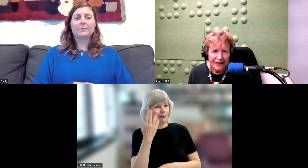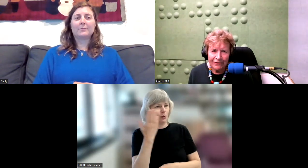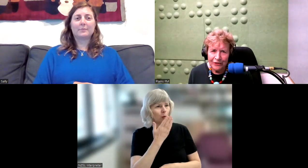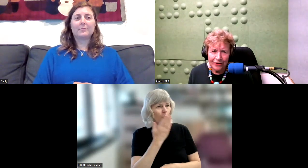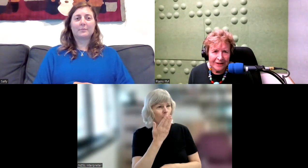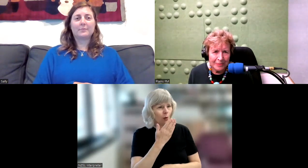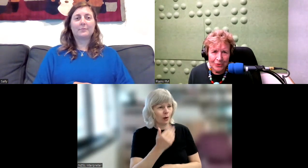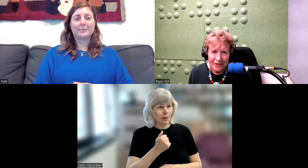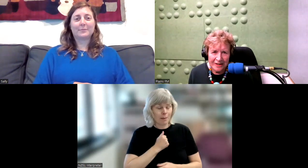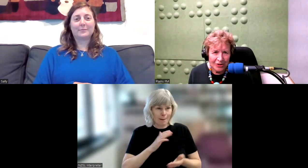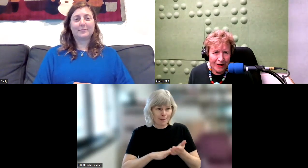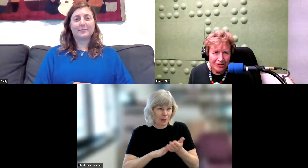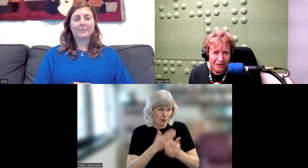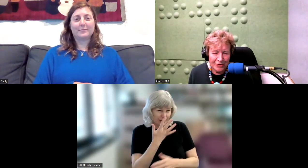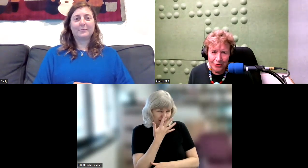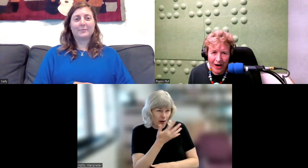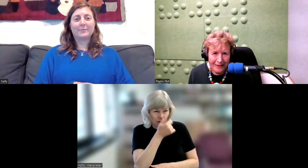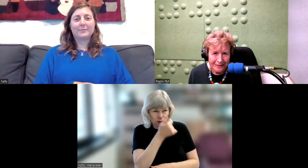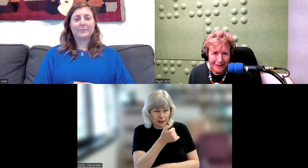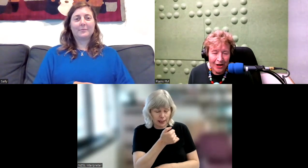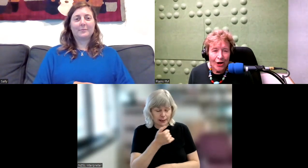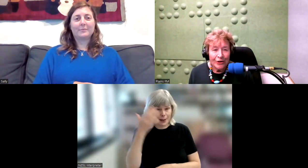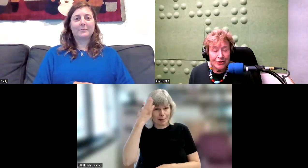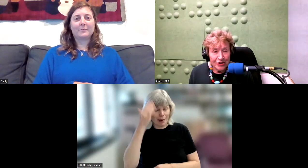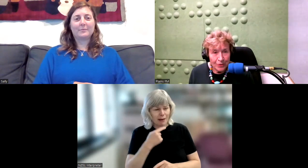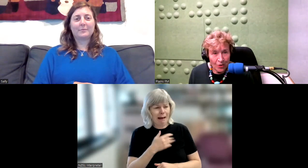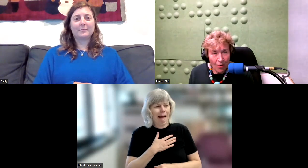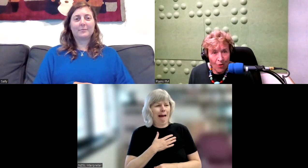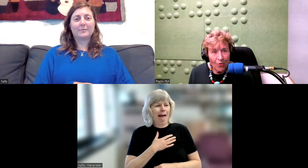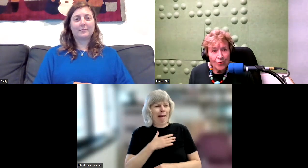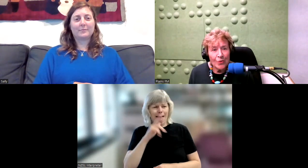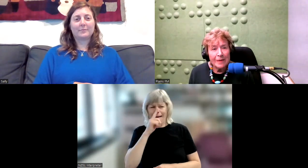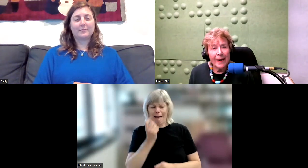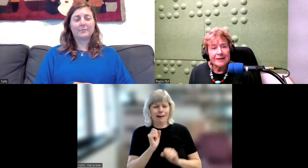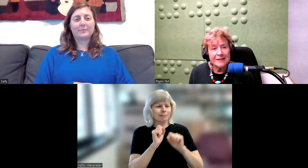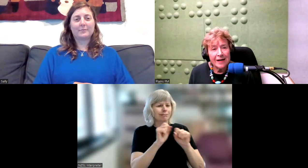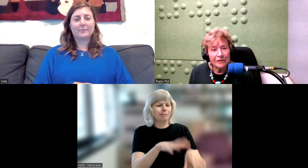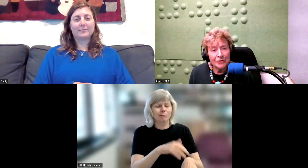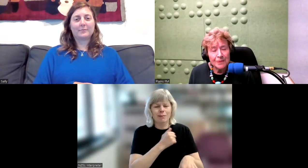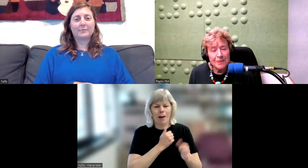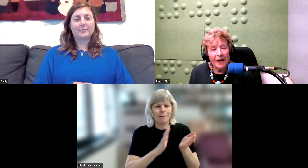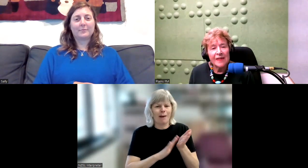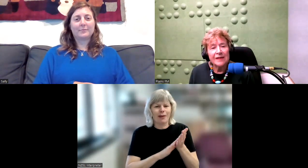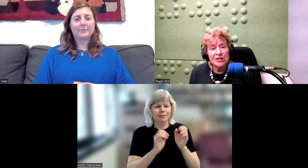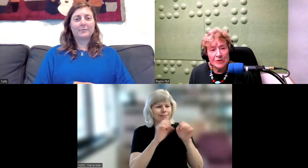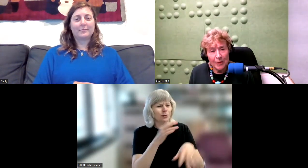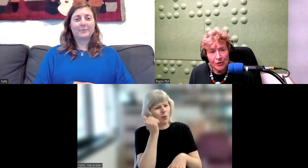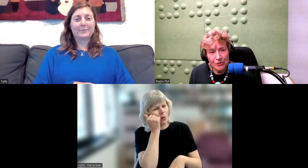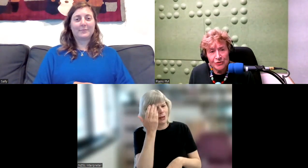leave her in this boarding situation. It was too hard. So she went all the way back to Dargaville and there she was spoken to